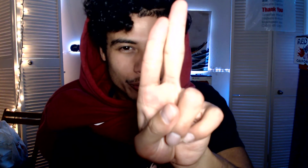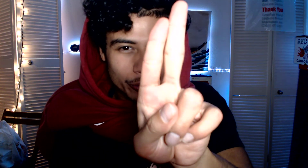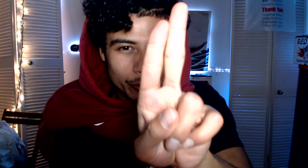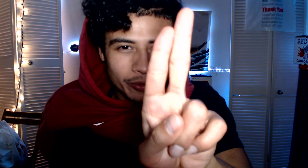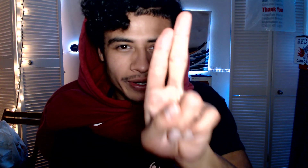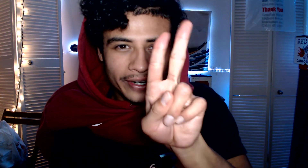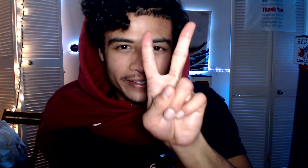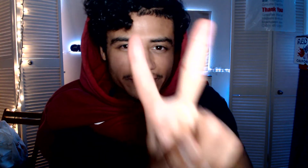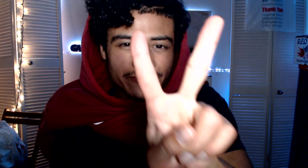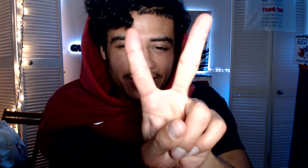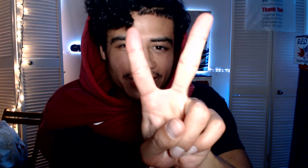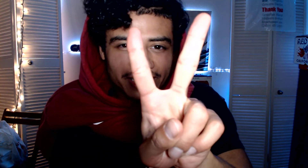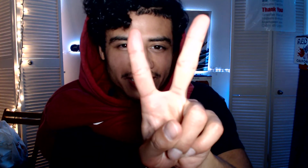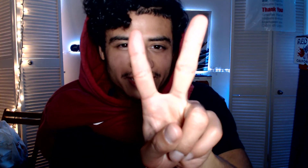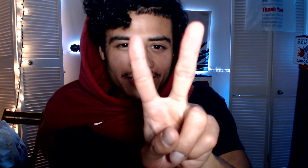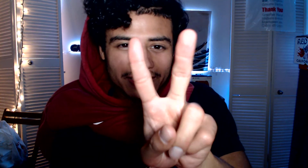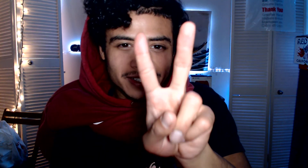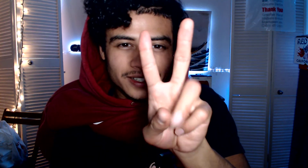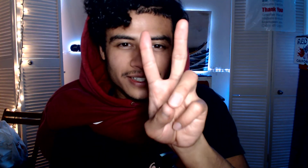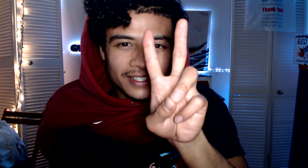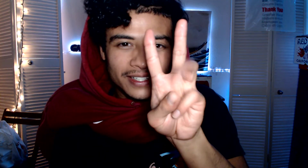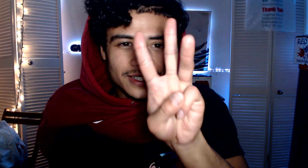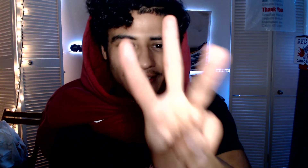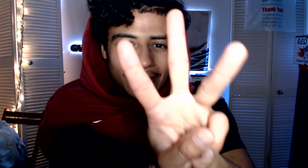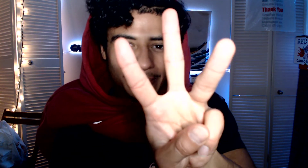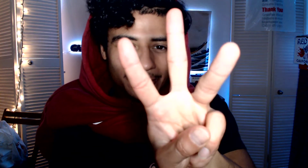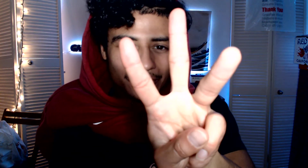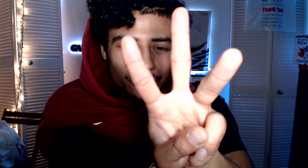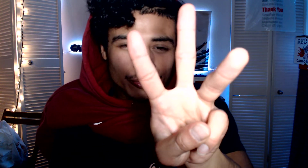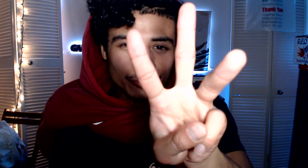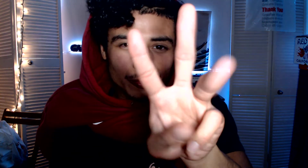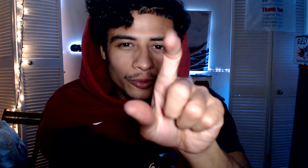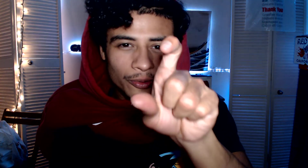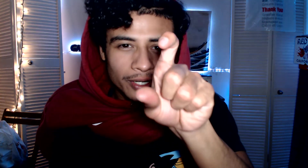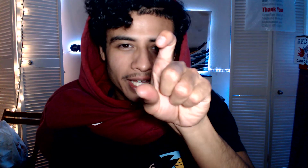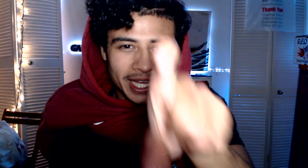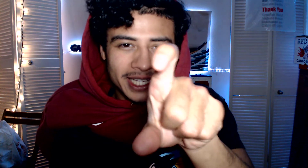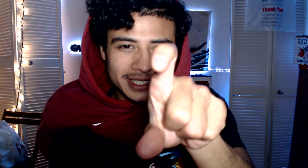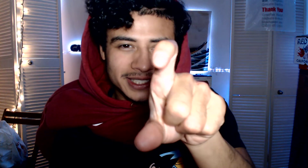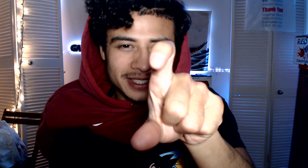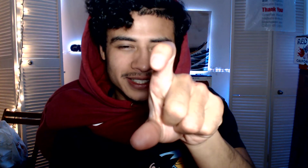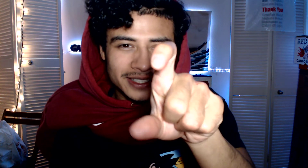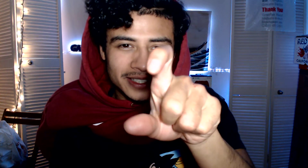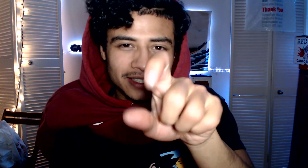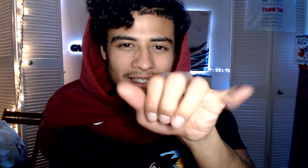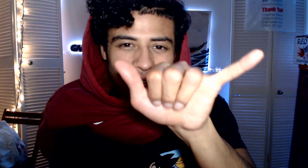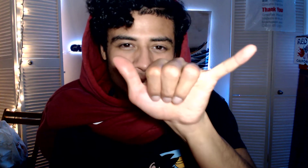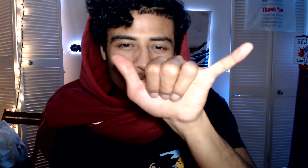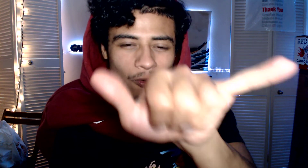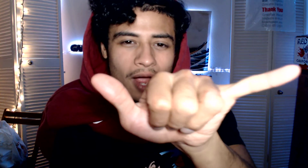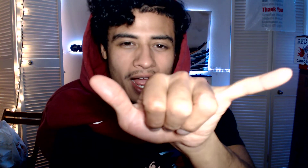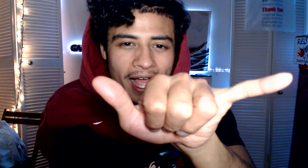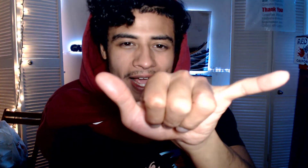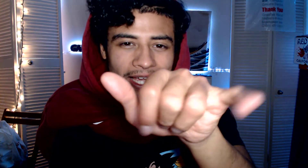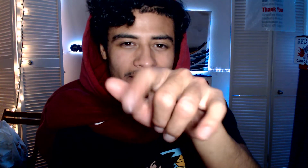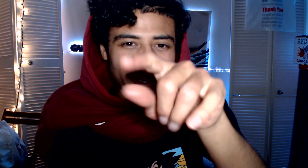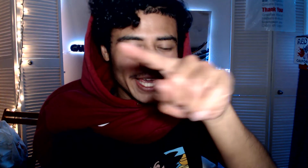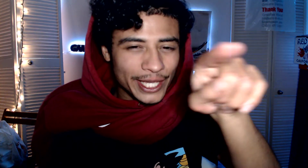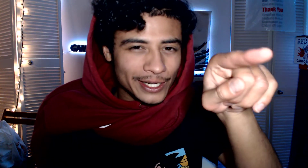v w x y and